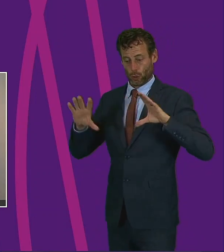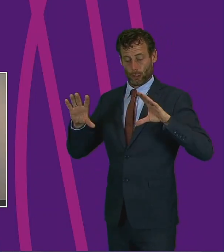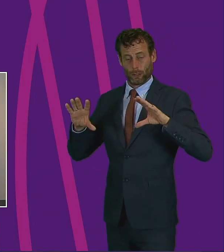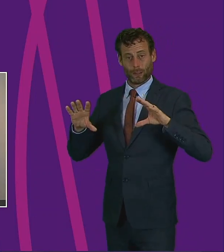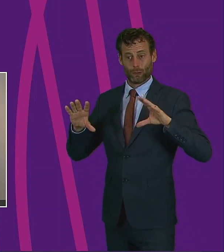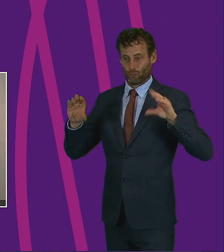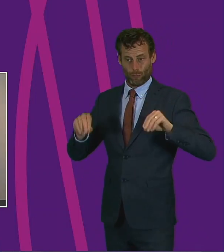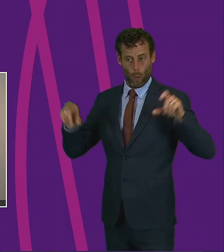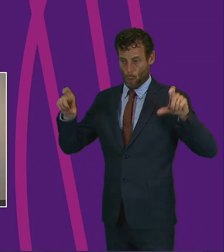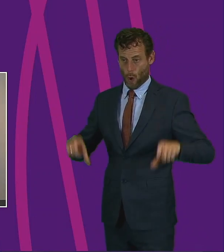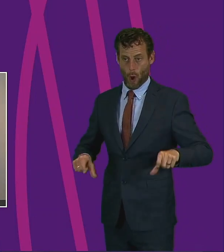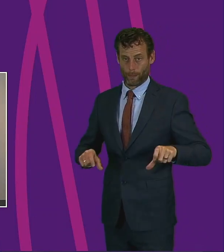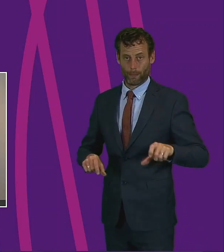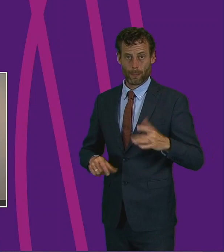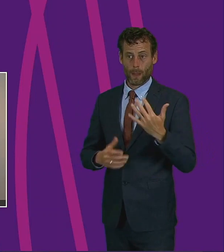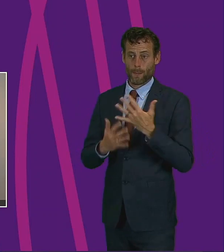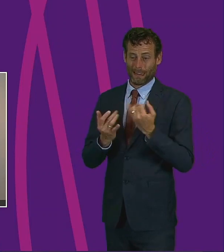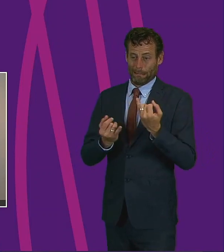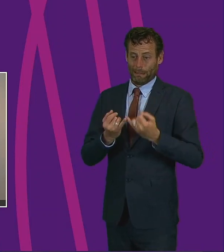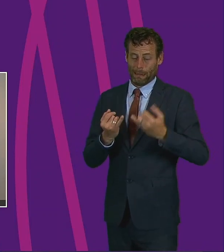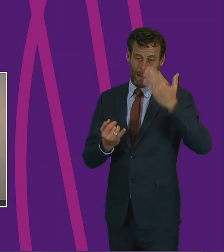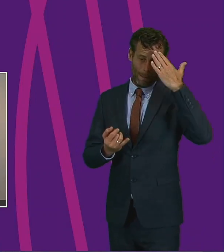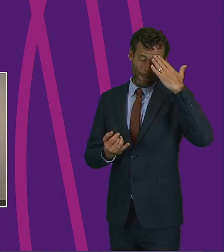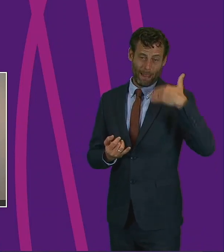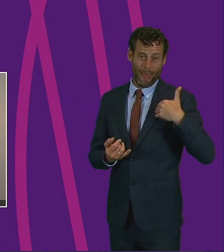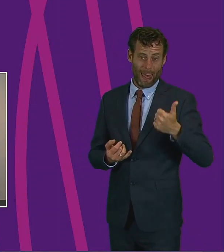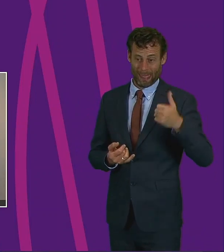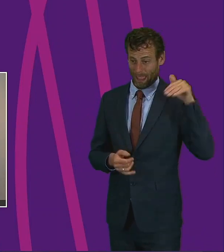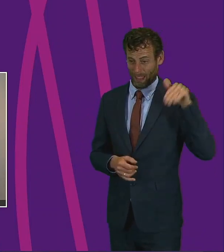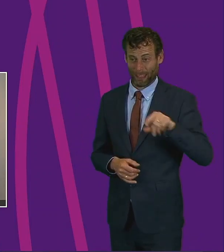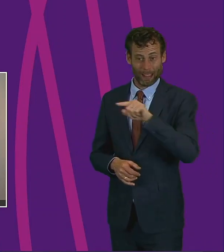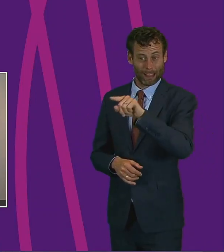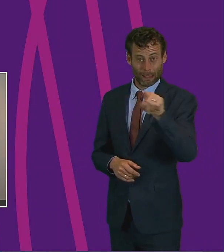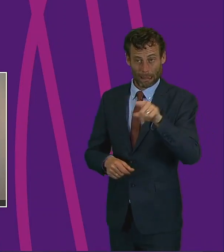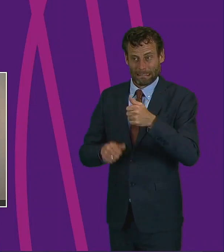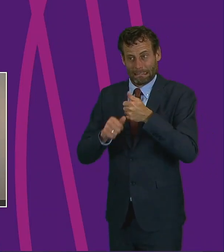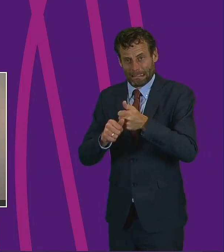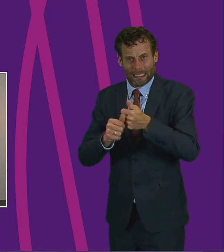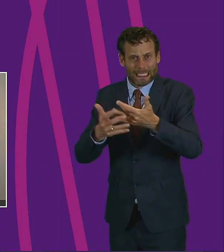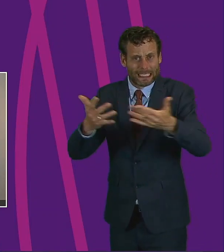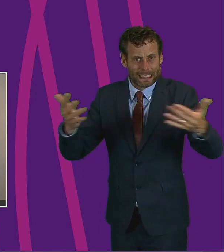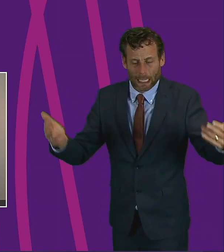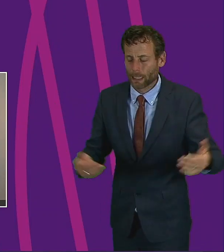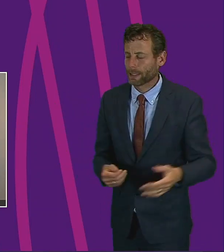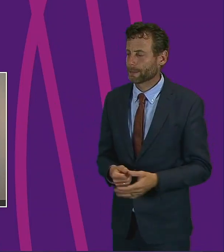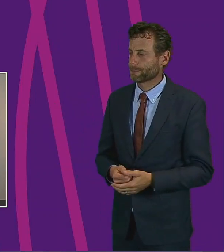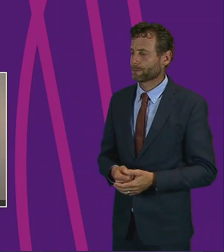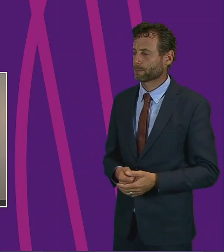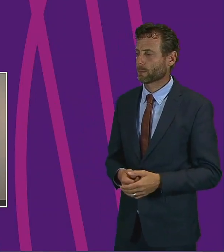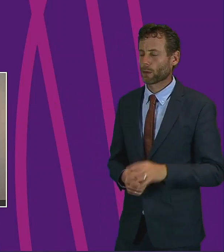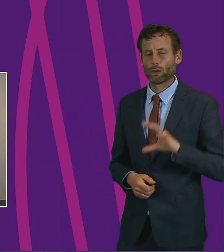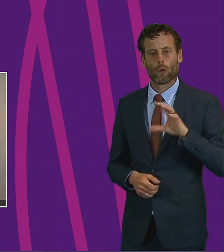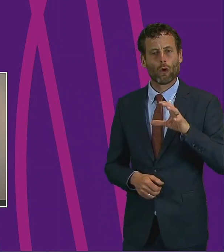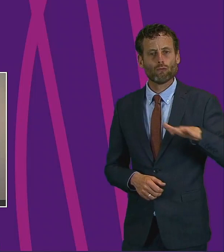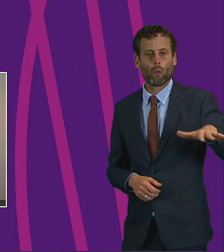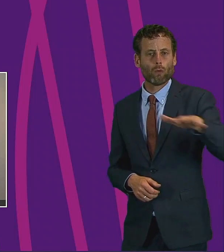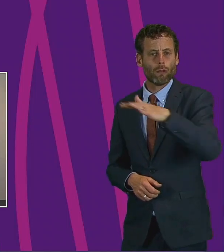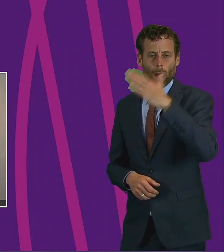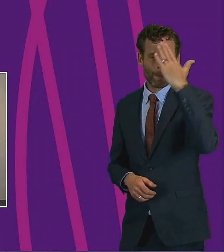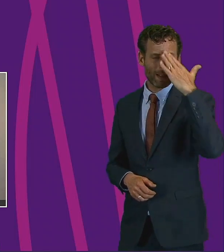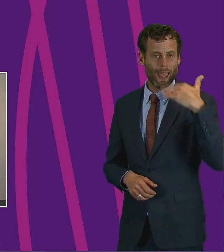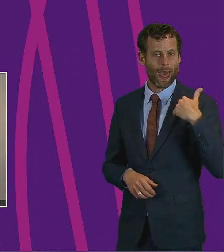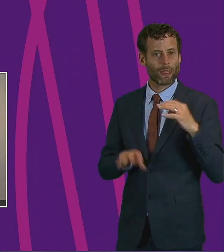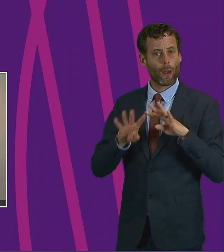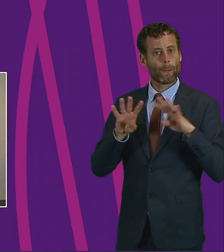for people with poor mental health. Along with the National Rural Mental Health Forum, have undertaken the Highland and Island